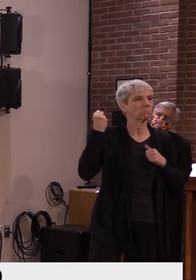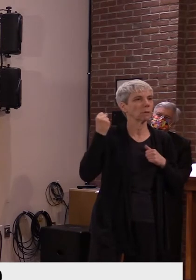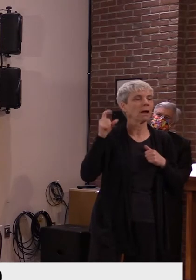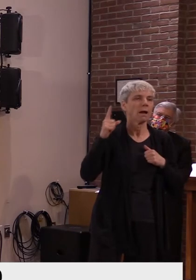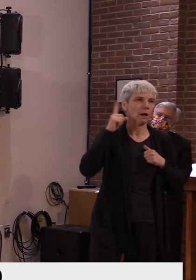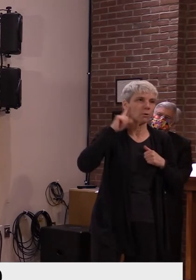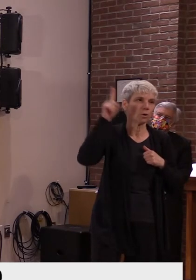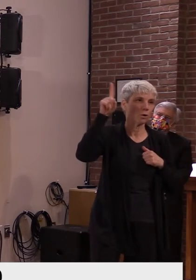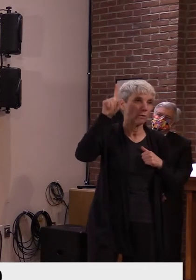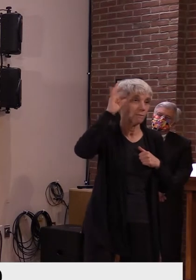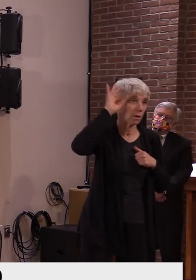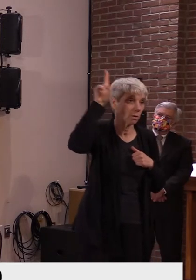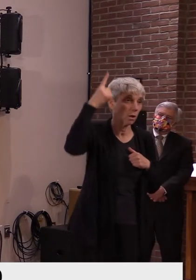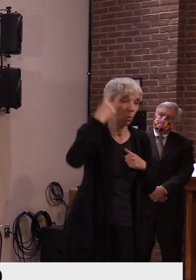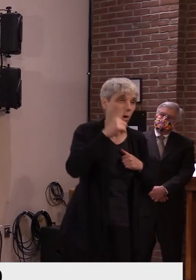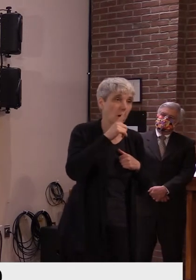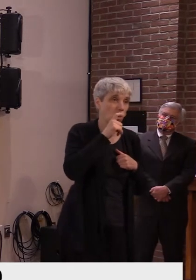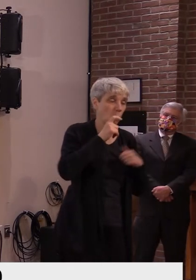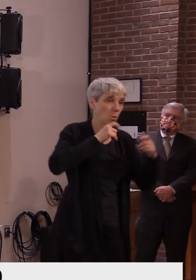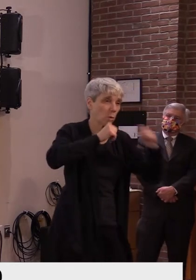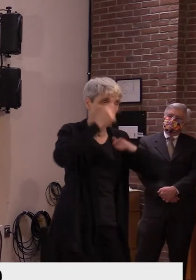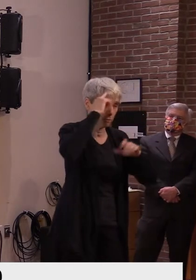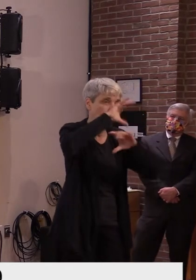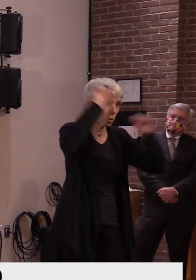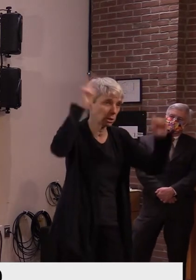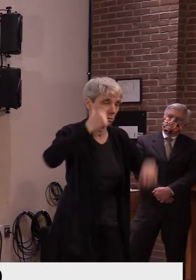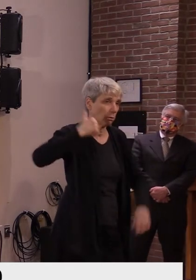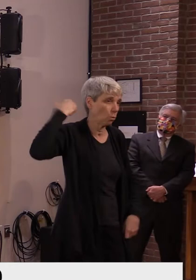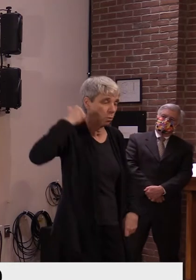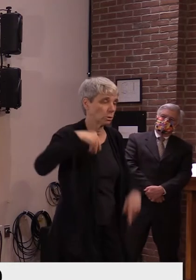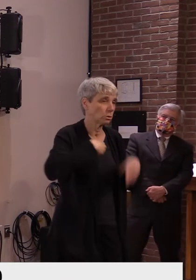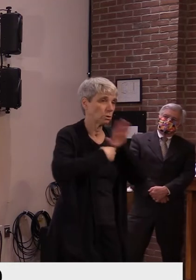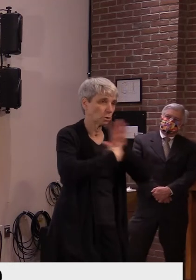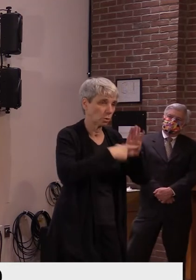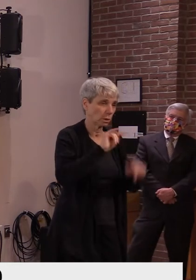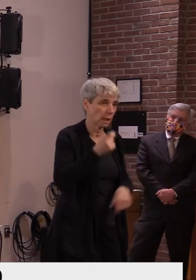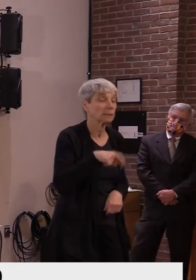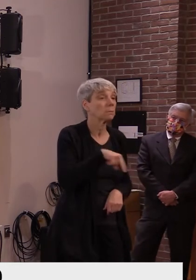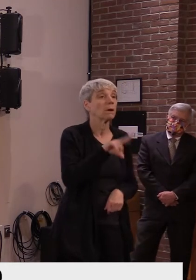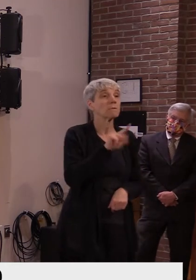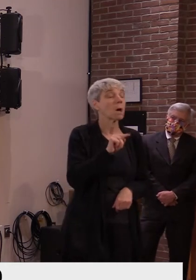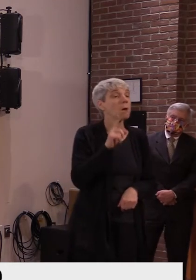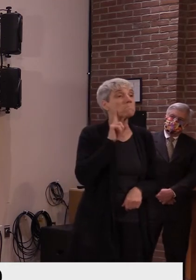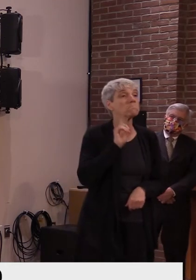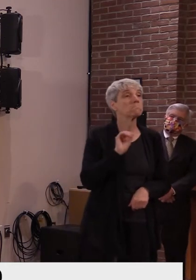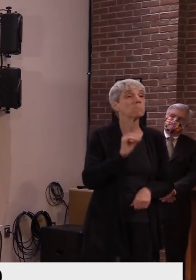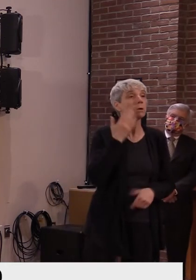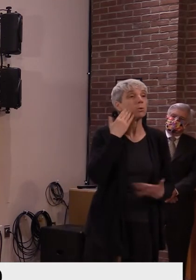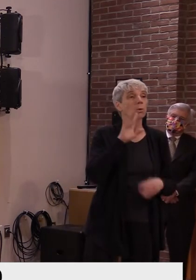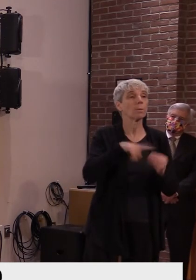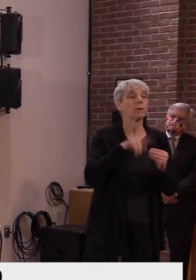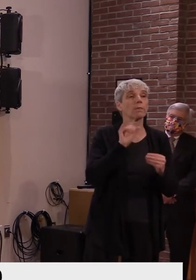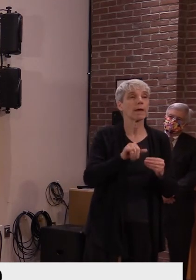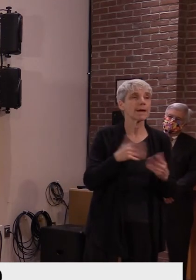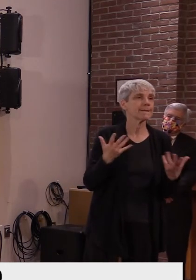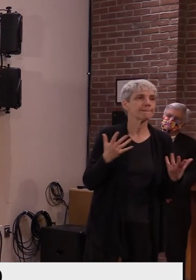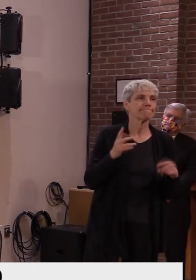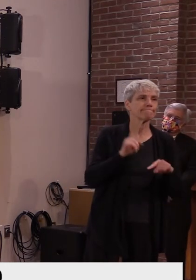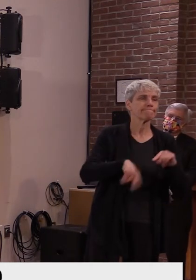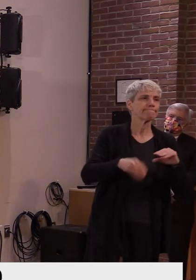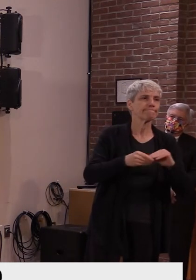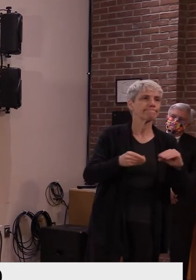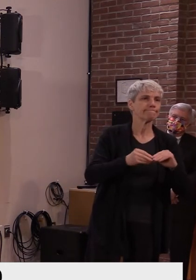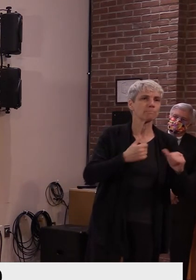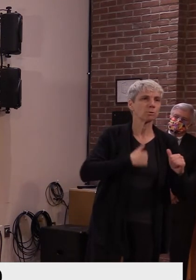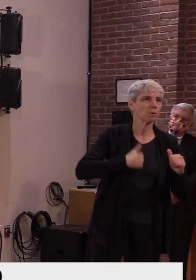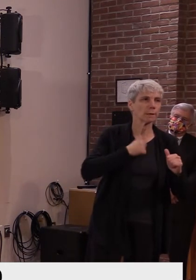level running for president actually. So I didn't, I wasn't aware that there was a problem in the Lieutenant Governor's race. So I don't, I don't know if I have any